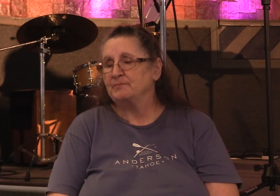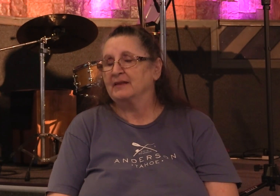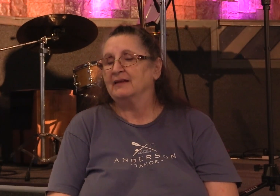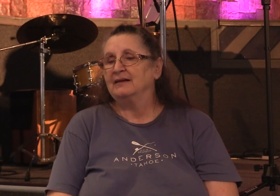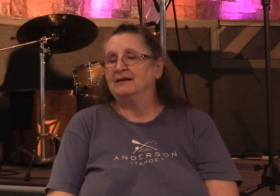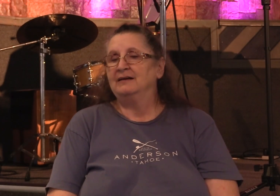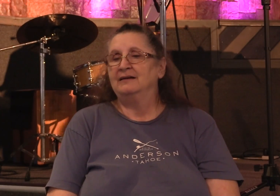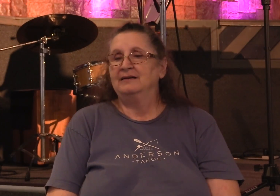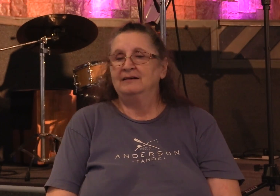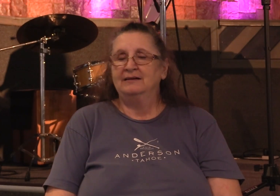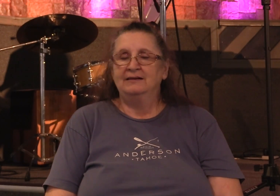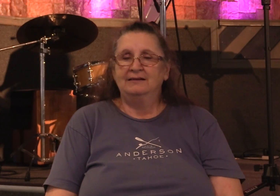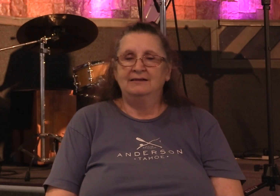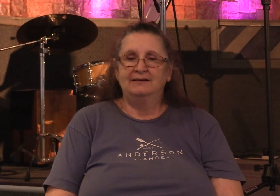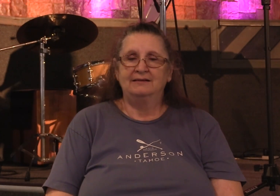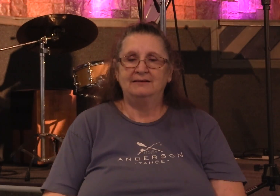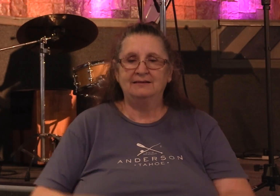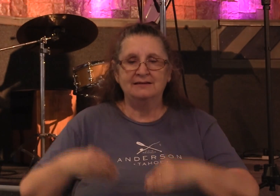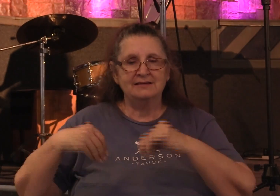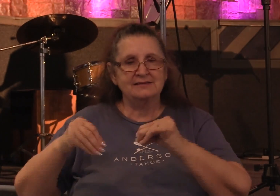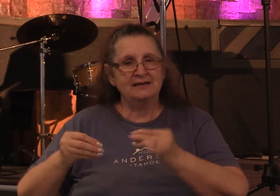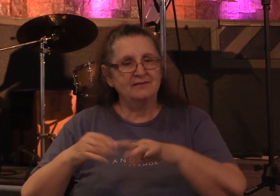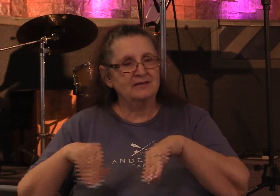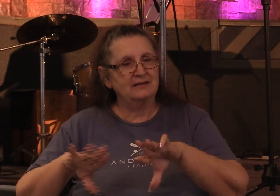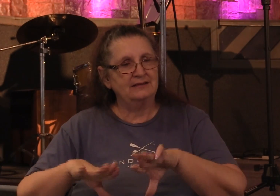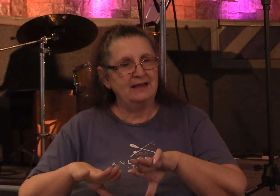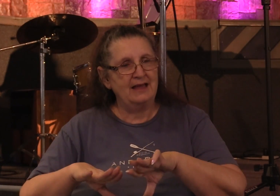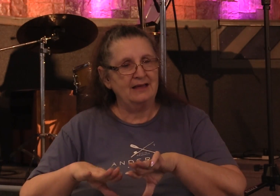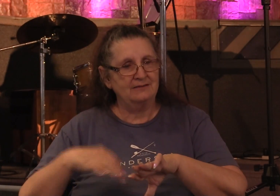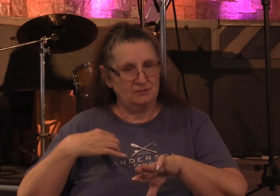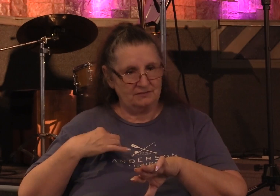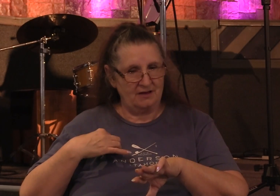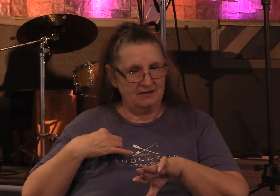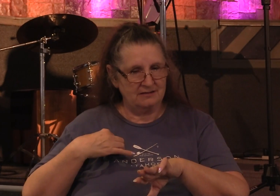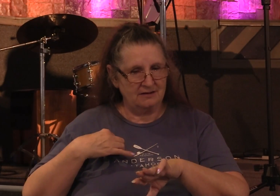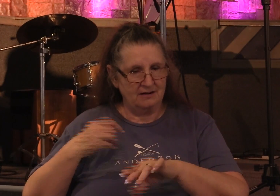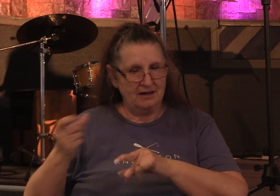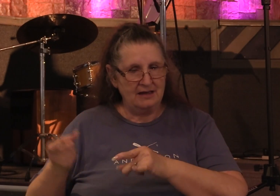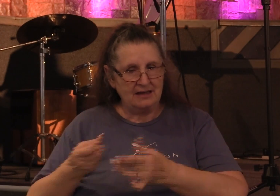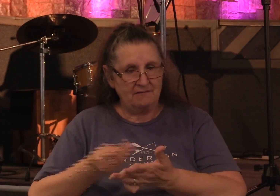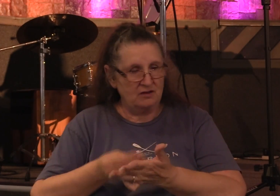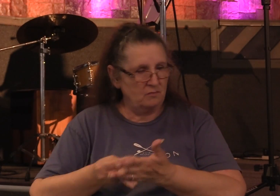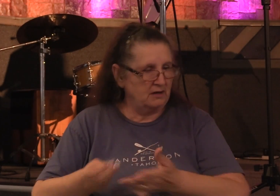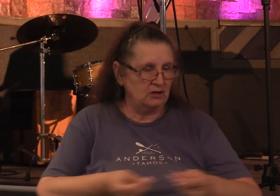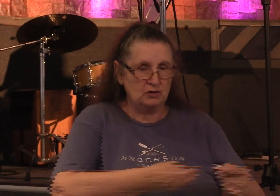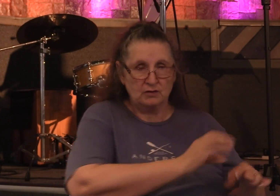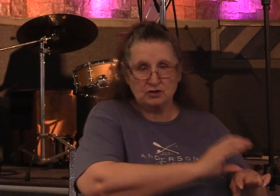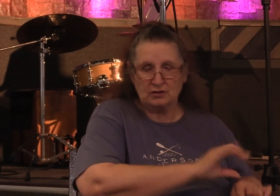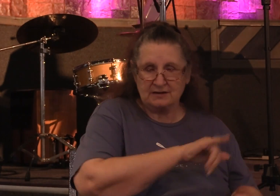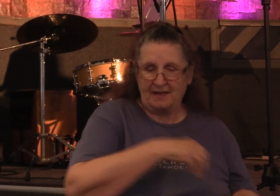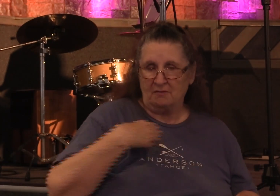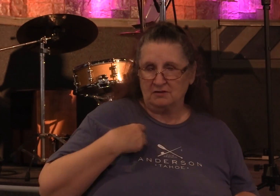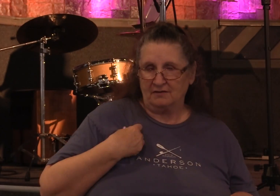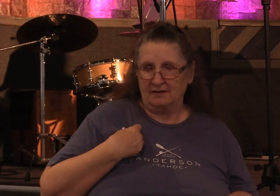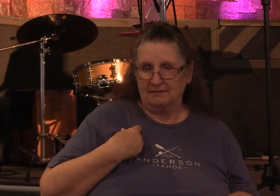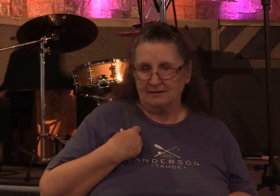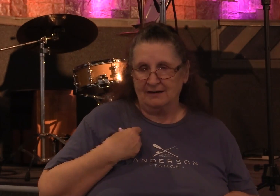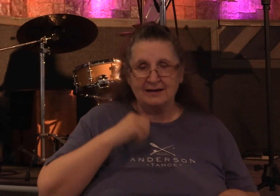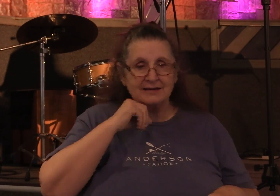again the selling of the land and giving to the church voluntary not forced but look at that last part you've not lied to men but to